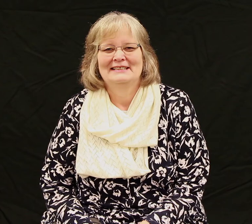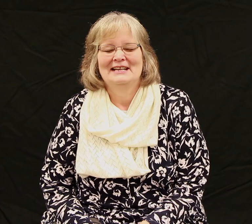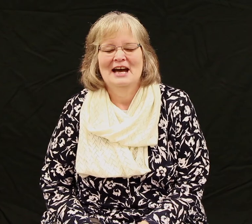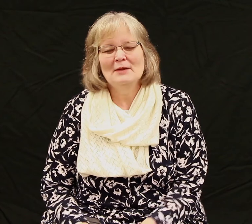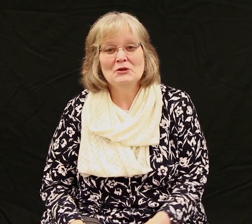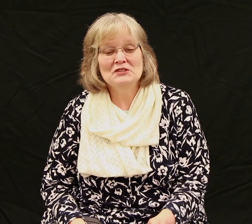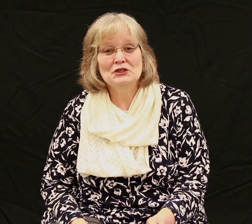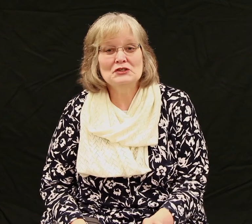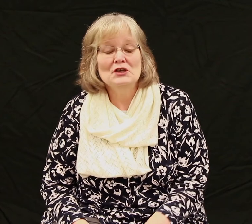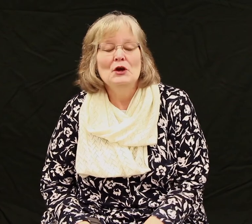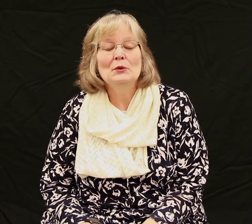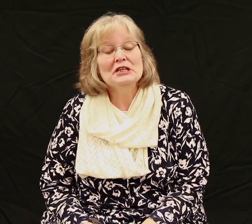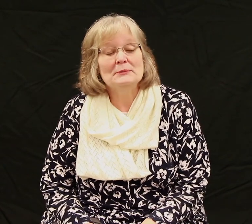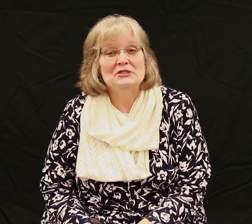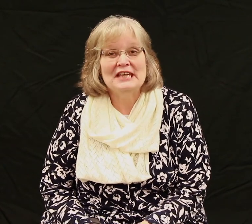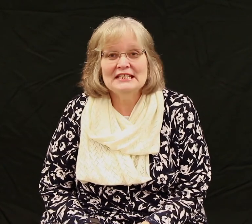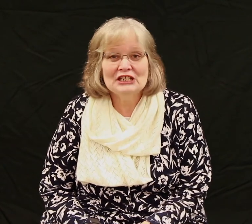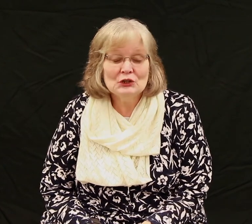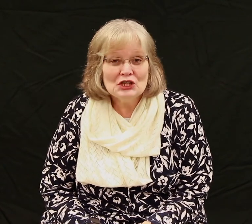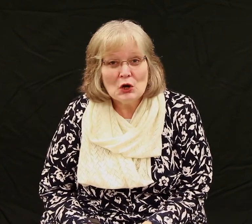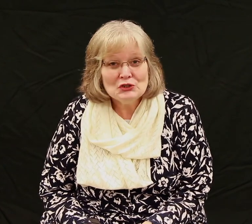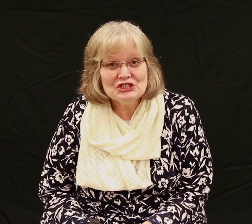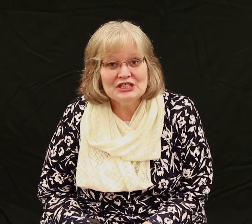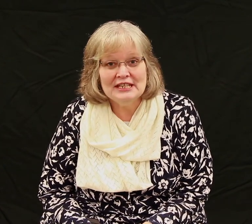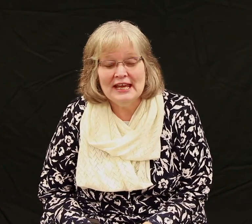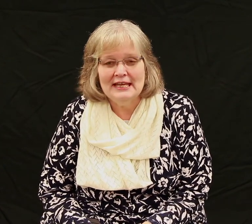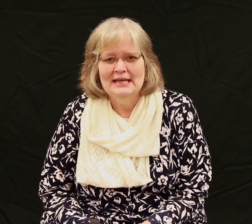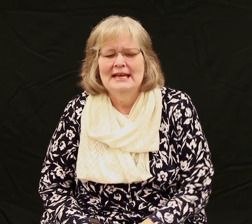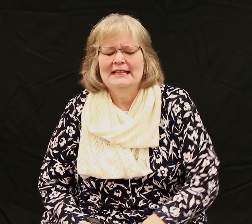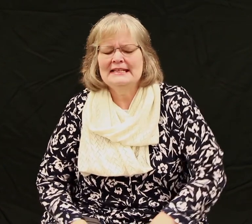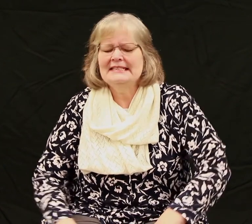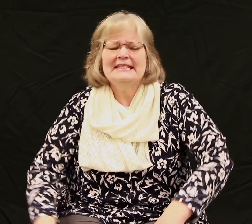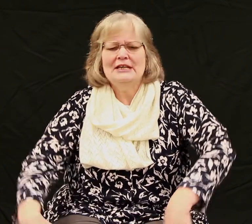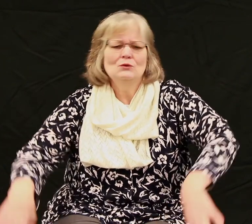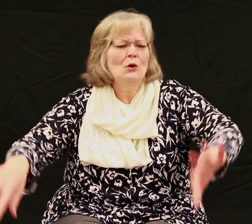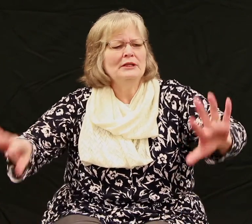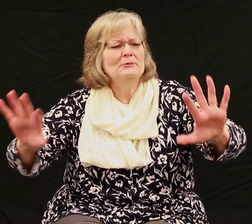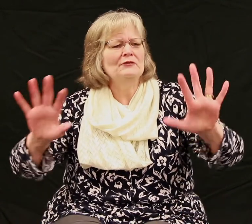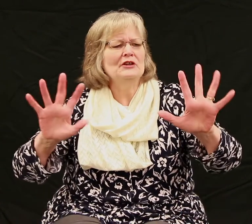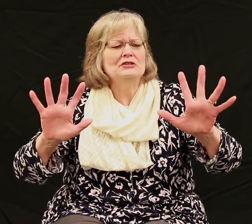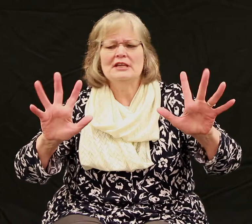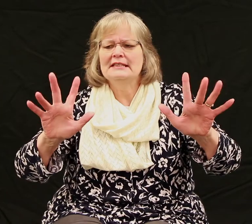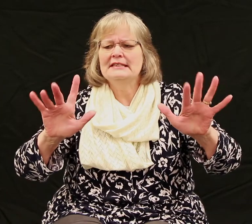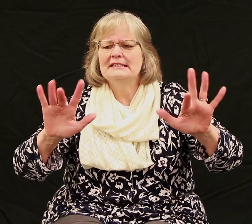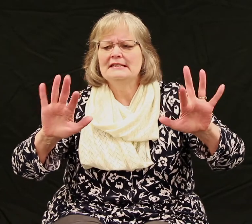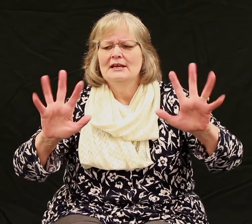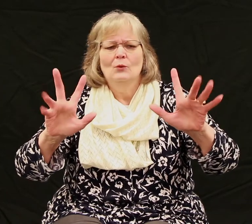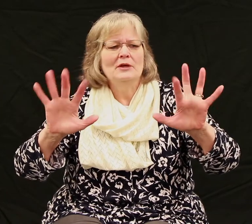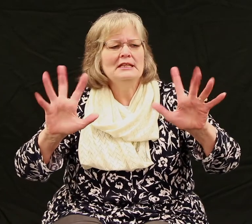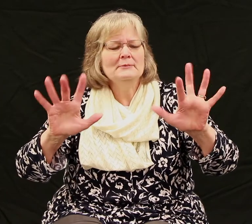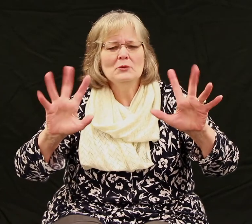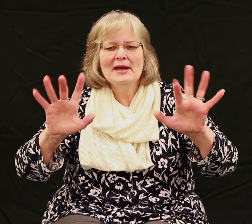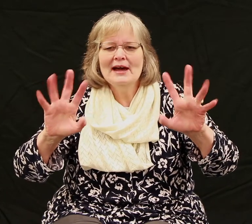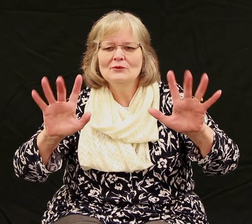Hi boys and girls. We're gonna pretend to go to the ocean today. Let's see. Can you hold up your fingers like this? Wiggle them around.